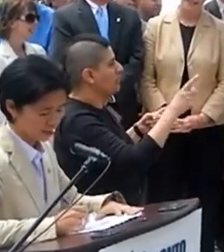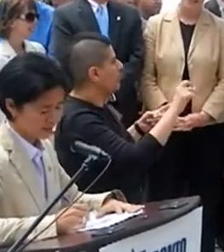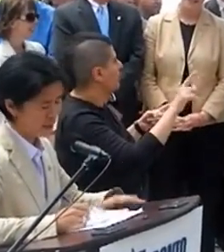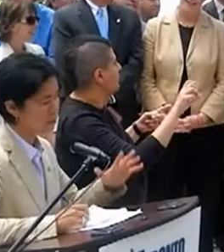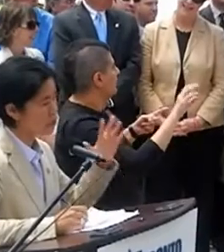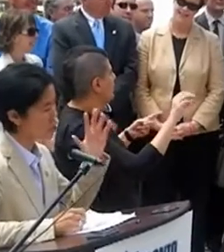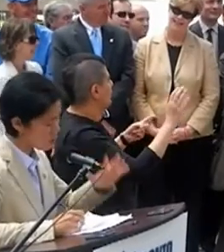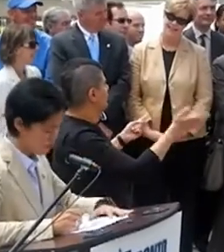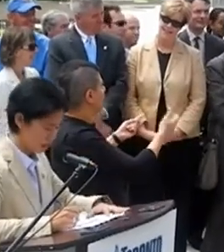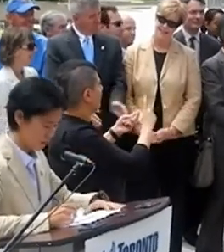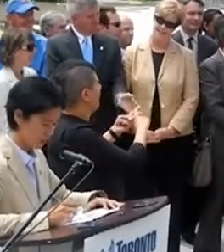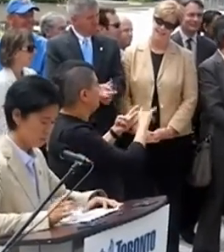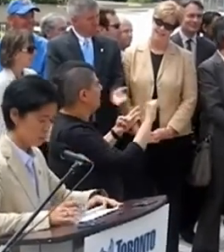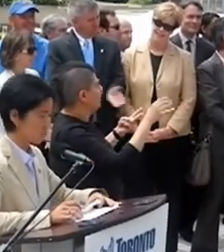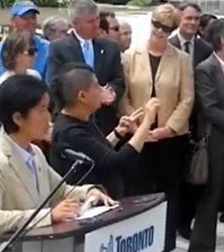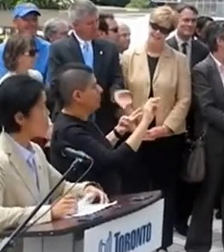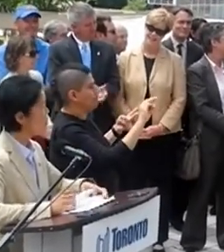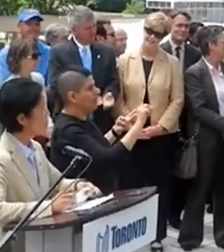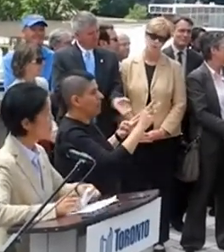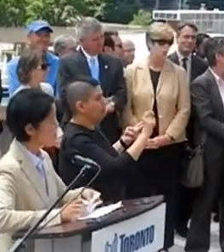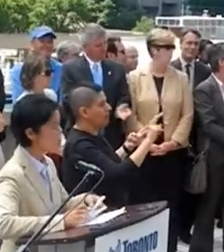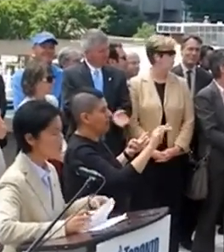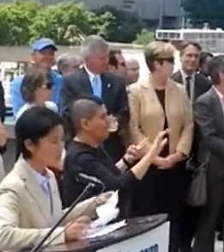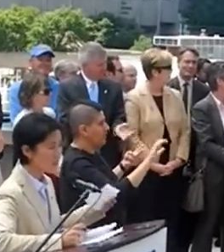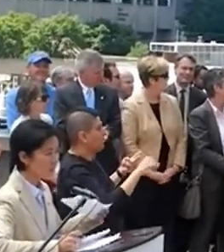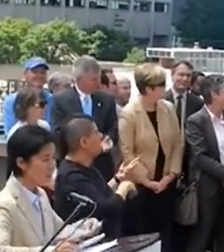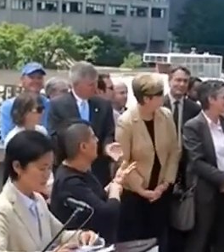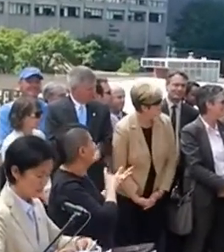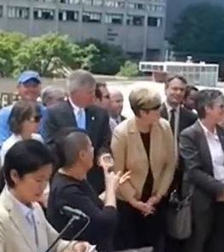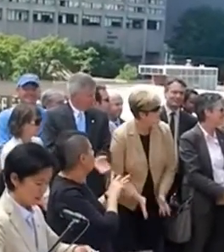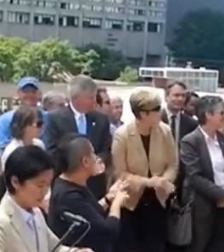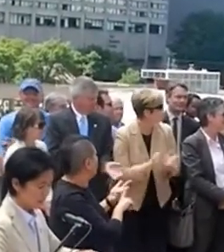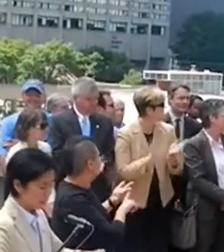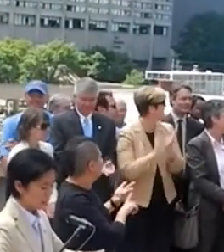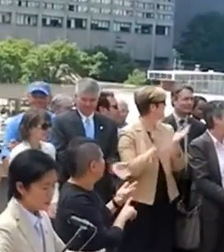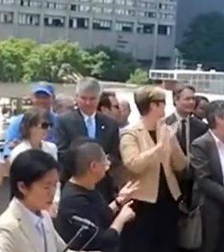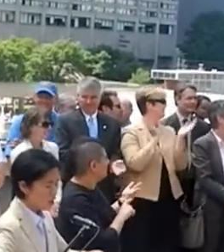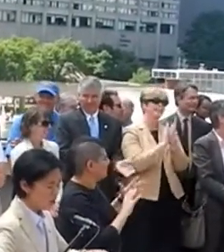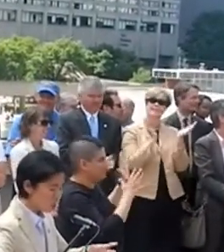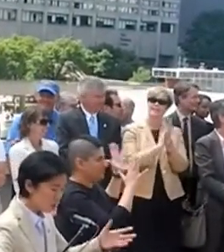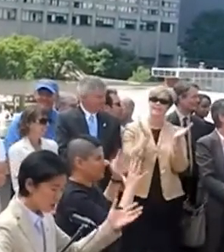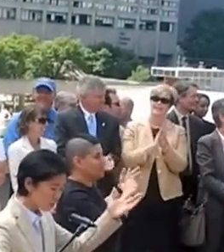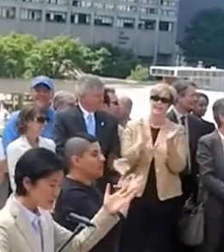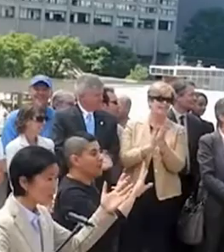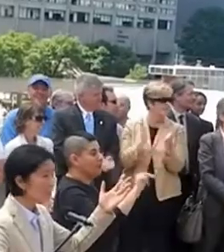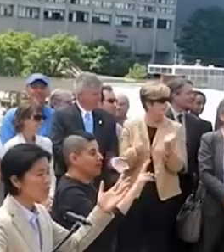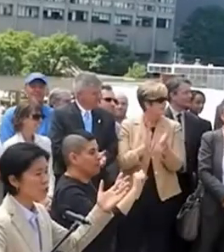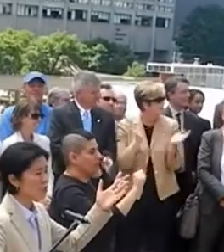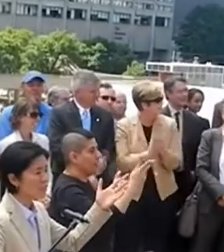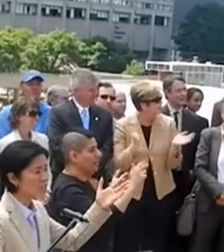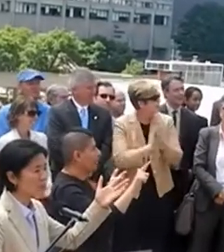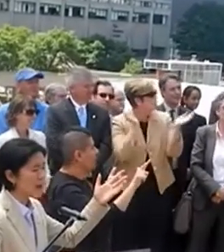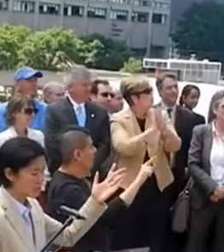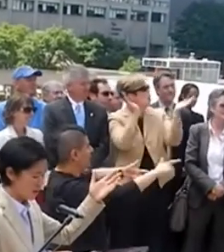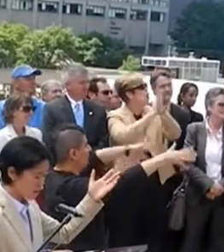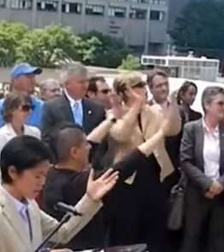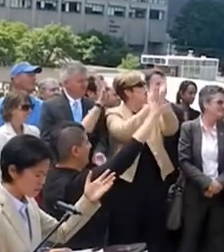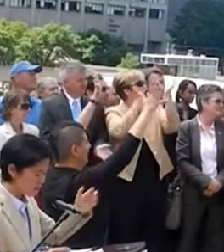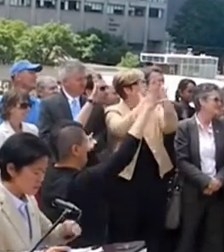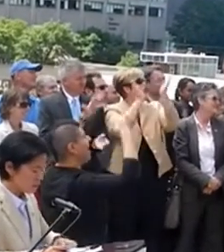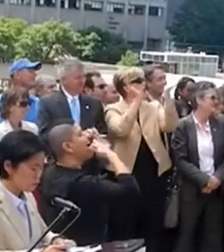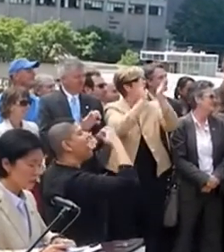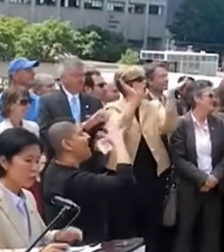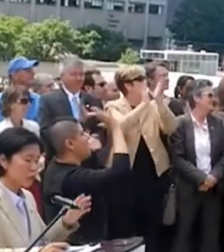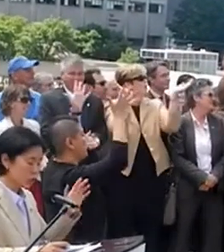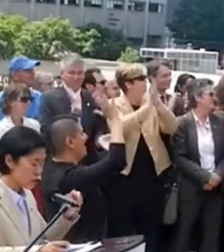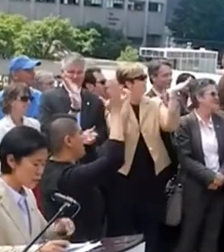who's with us, Councillor Joan Mehevick, Barbara Hall is joined as past Mayor,